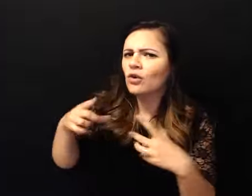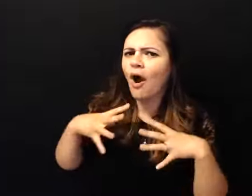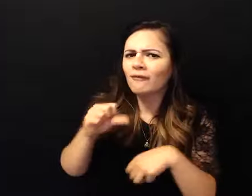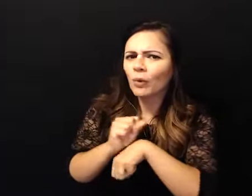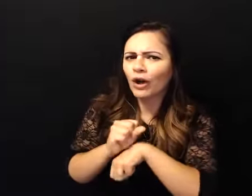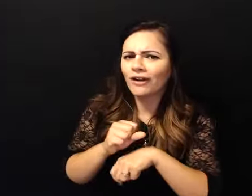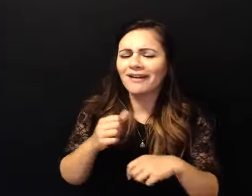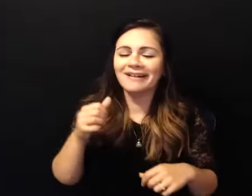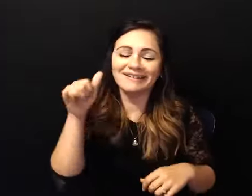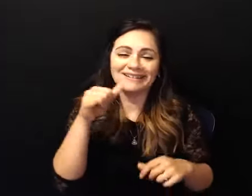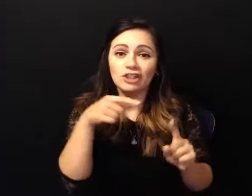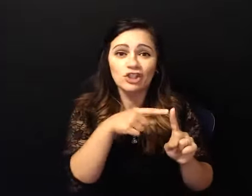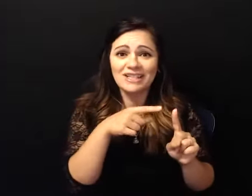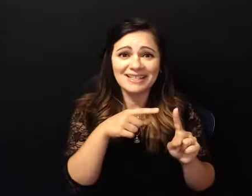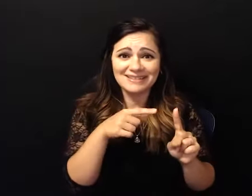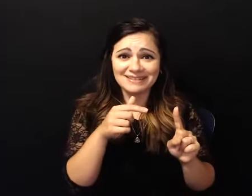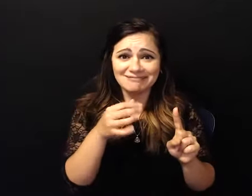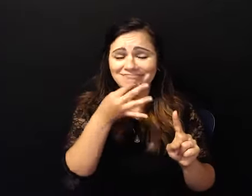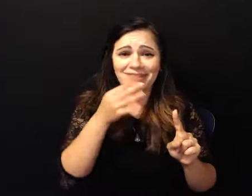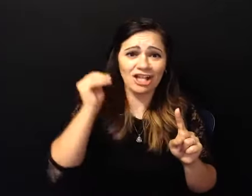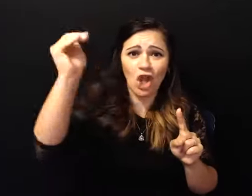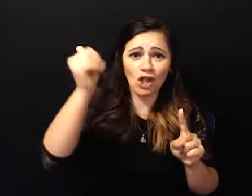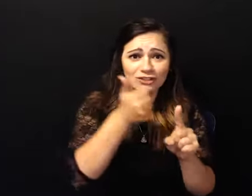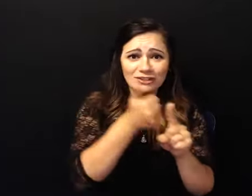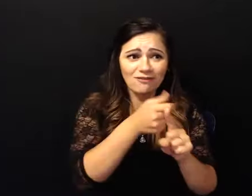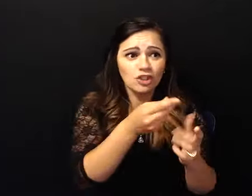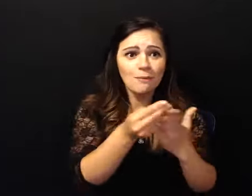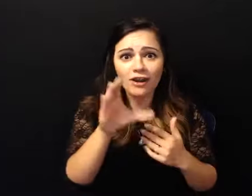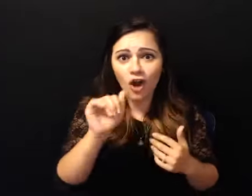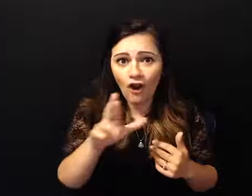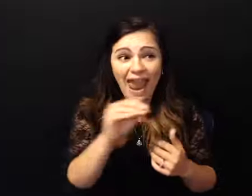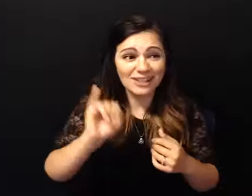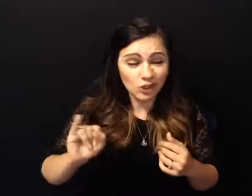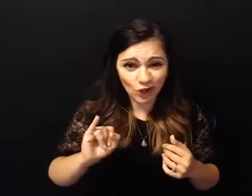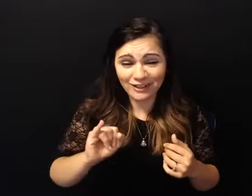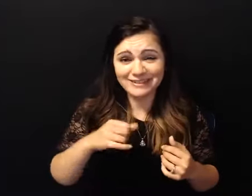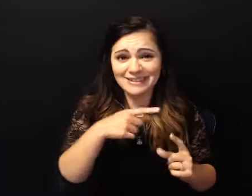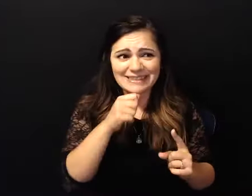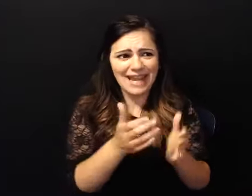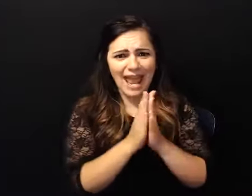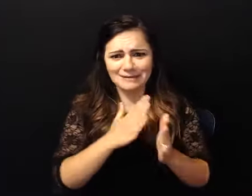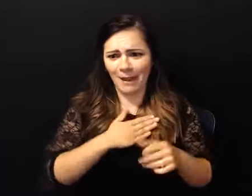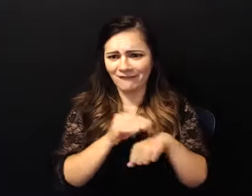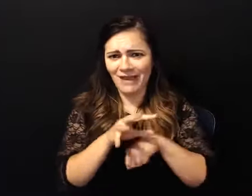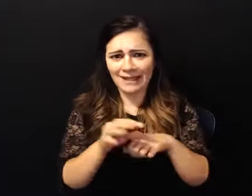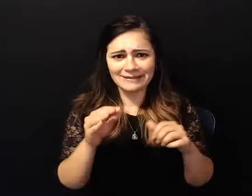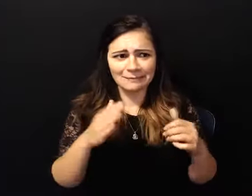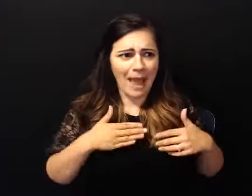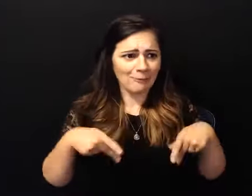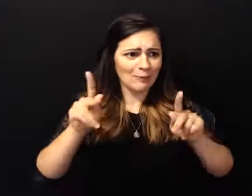and insurance on her own without asking me for any advice permission or anything not that she needs my permission but i